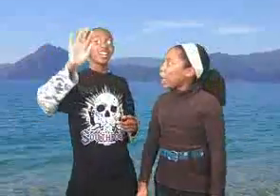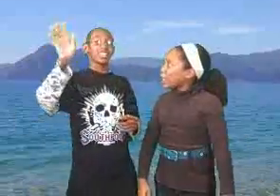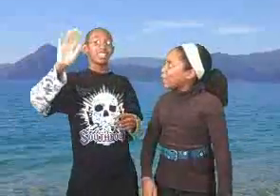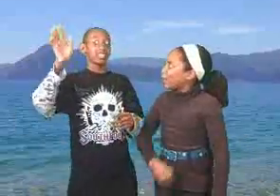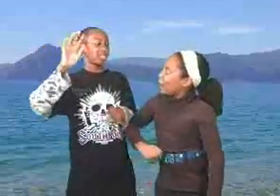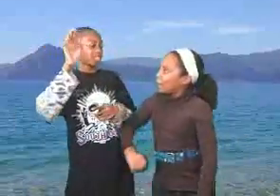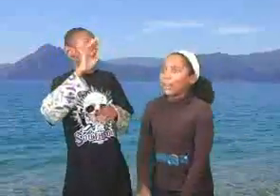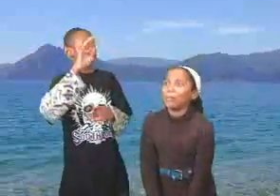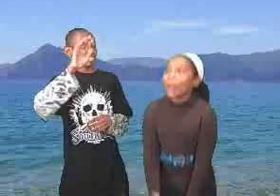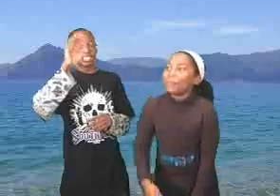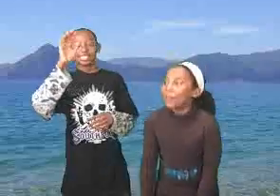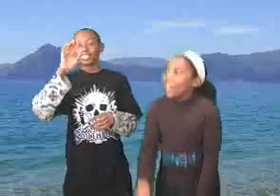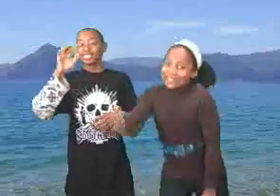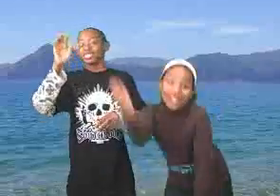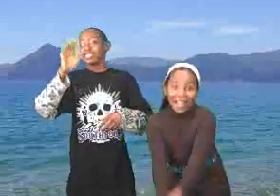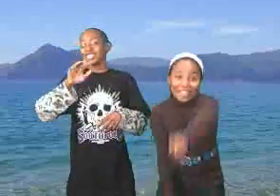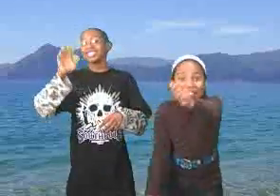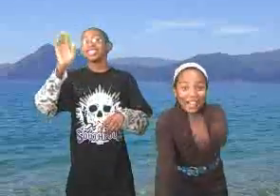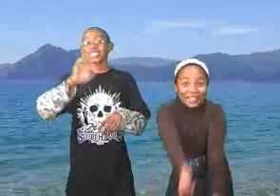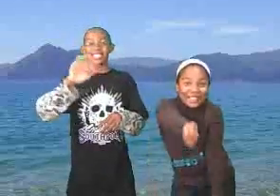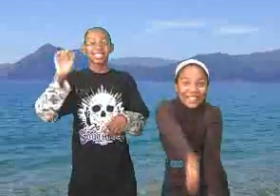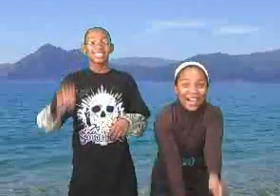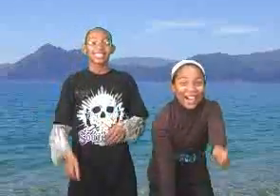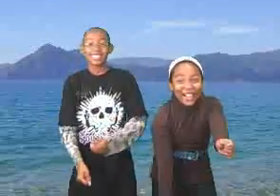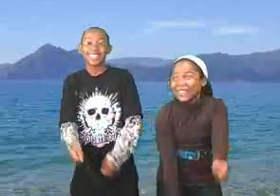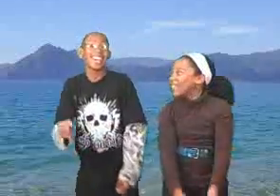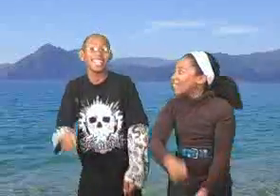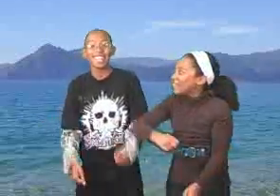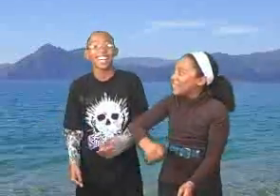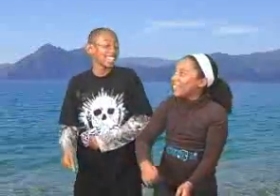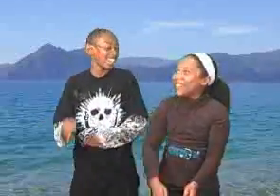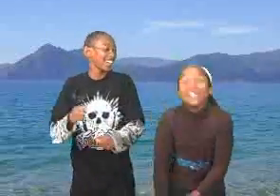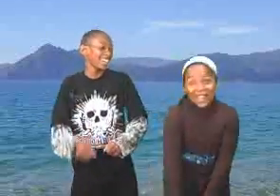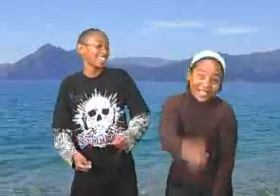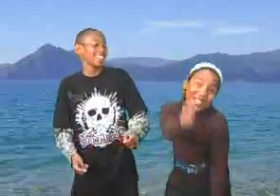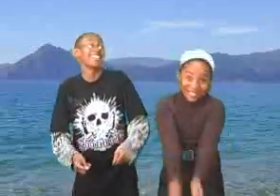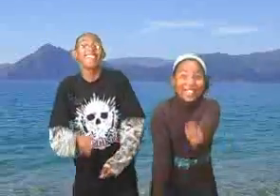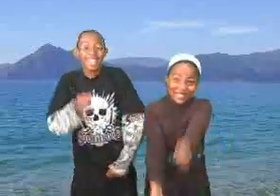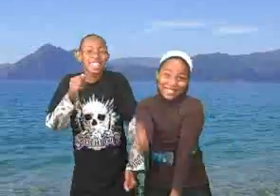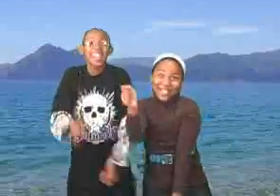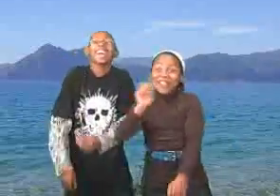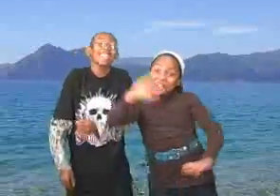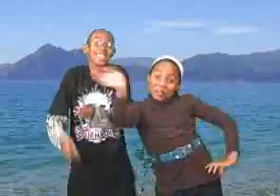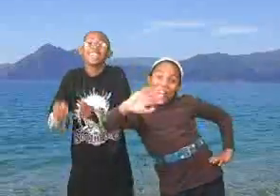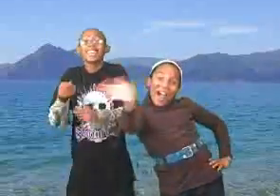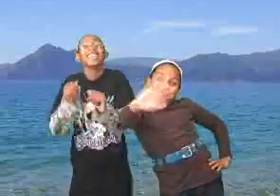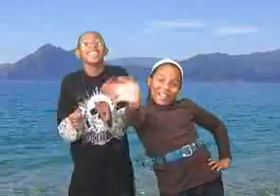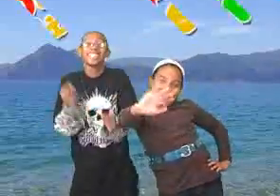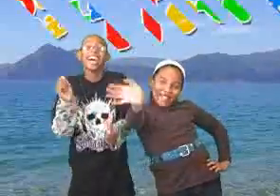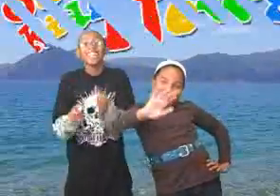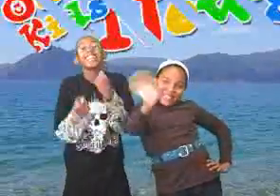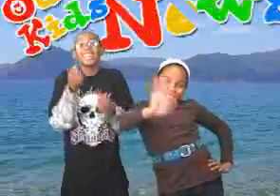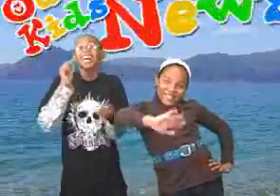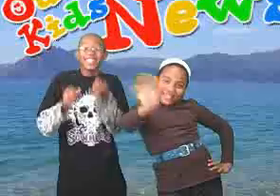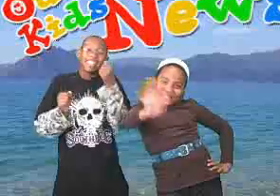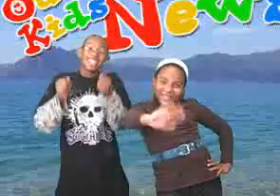Charlie Brown now. on. Na-na-na-na-na-na. Na-na-na-na-na. Na-na-na-na. Na-na-na-na. Well, bye. Na-na-na-na-na.